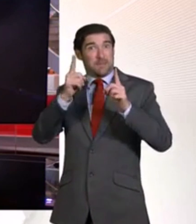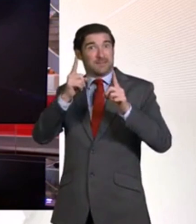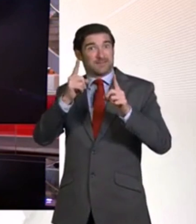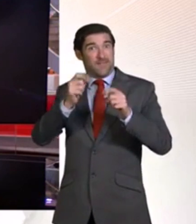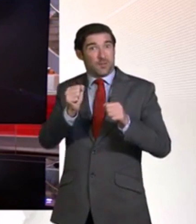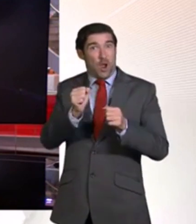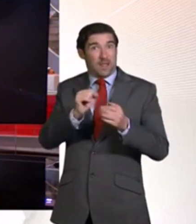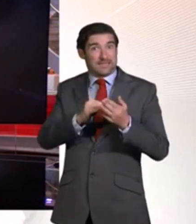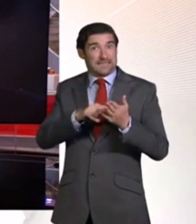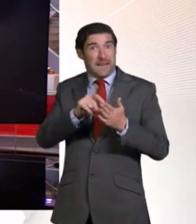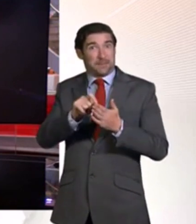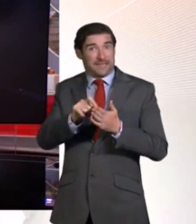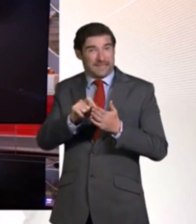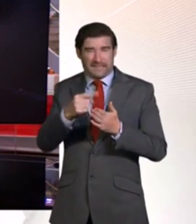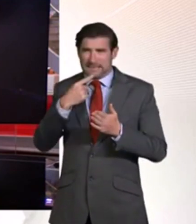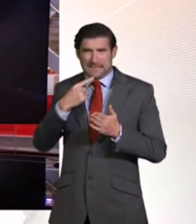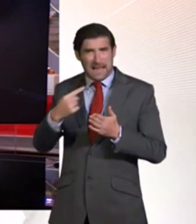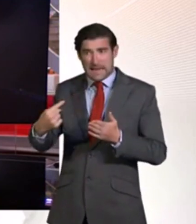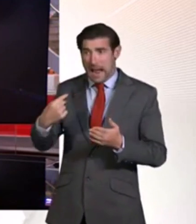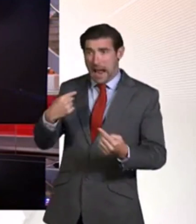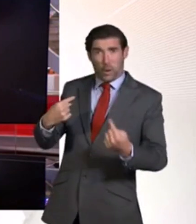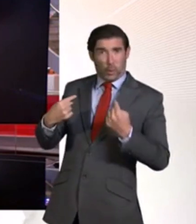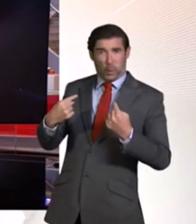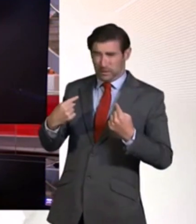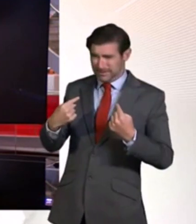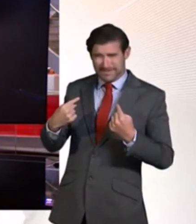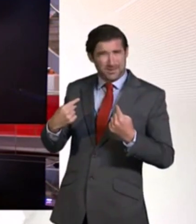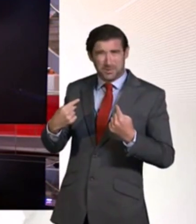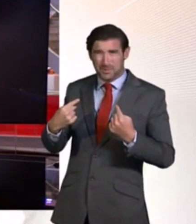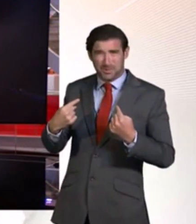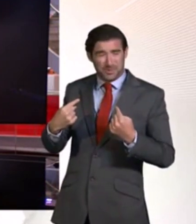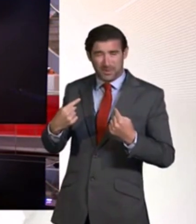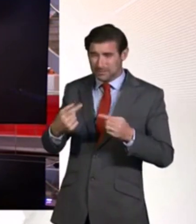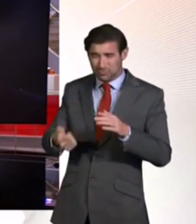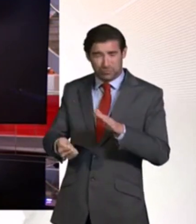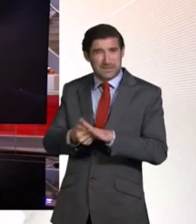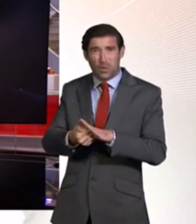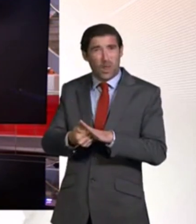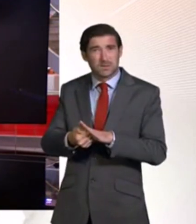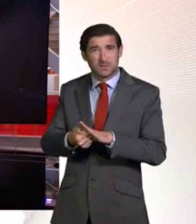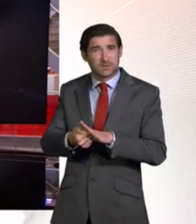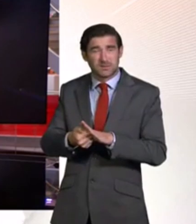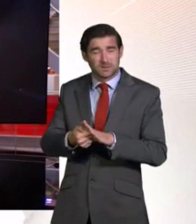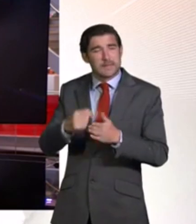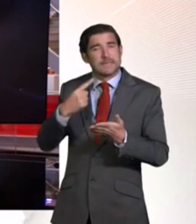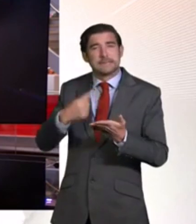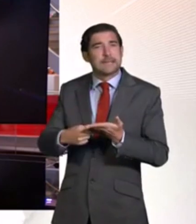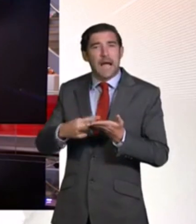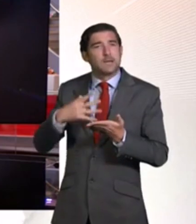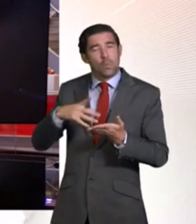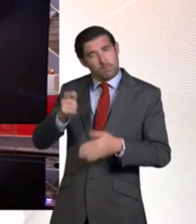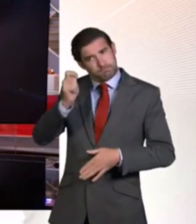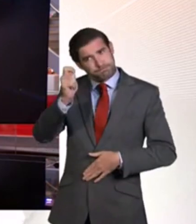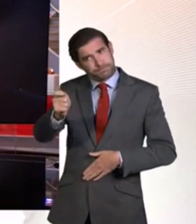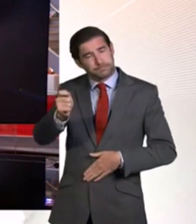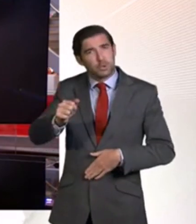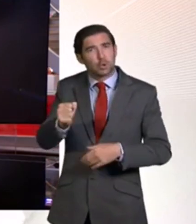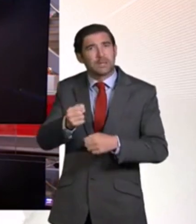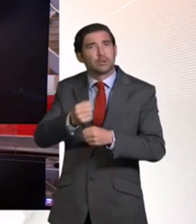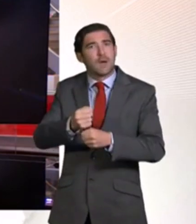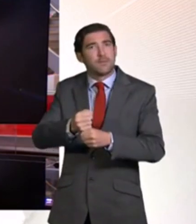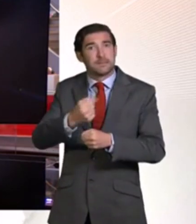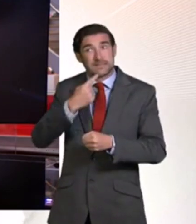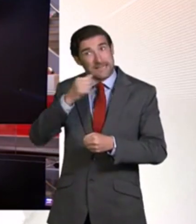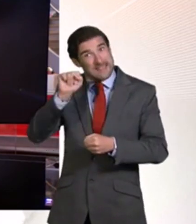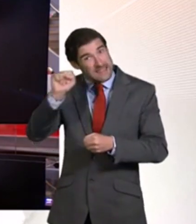denied the allegations and said some of them were patently ridiculous. He's taking legal action to challenge the process of investigation, which he's